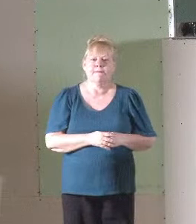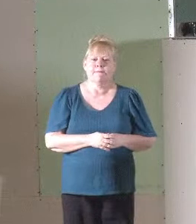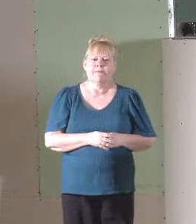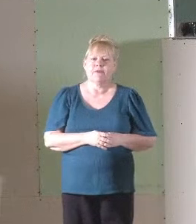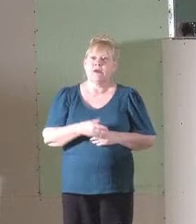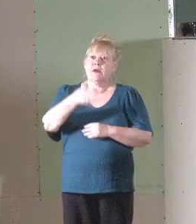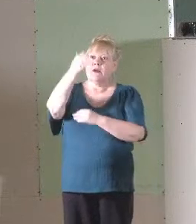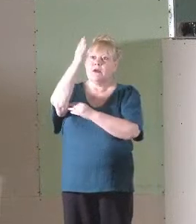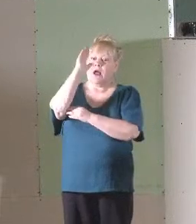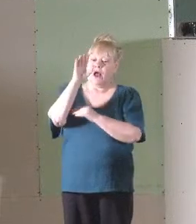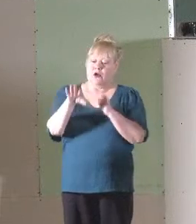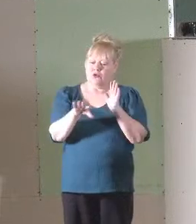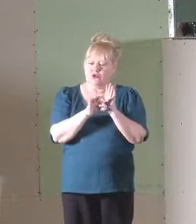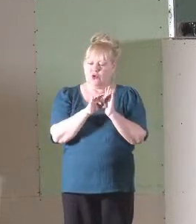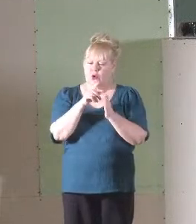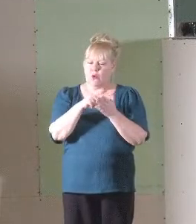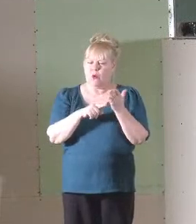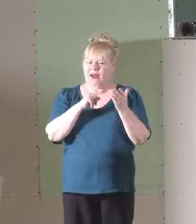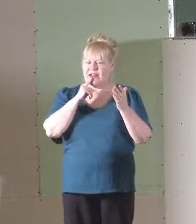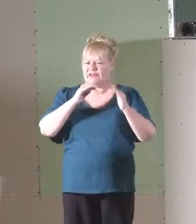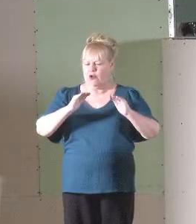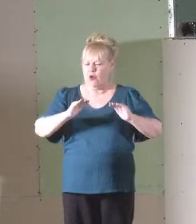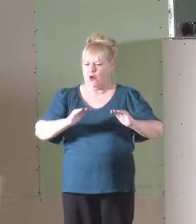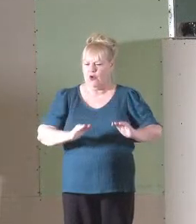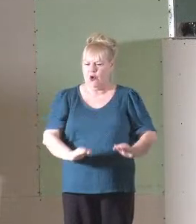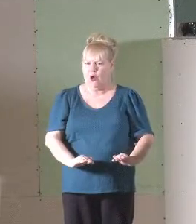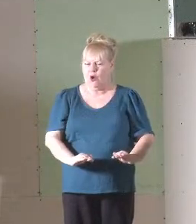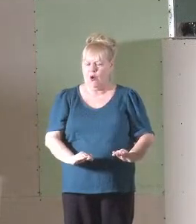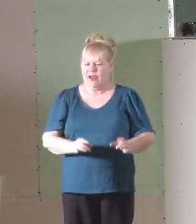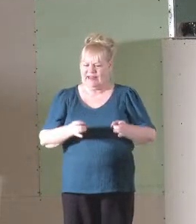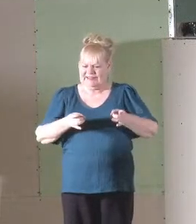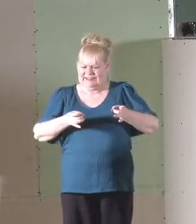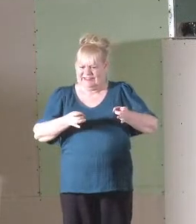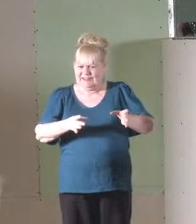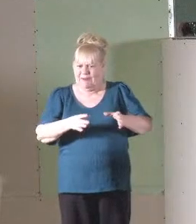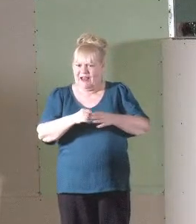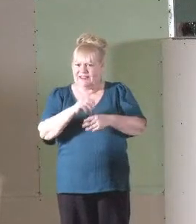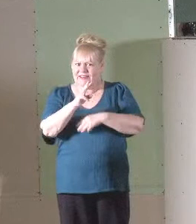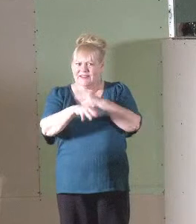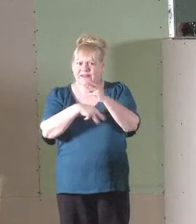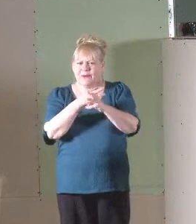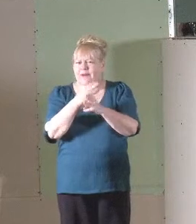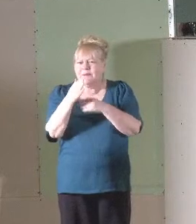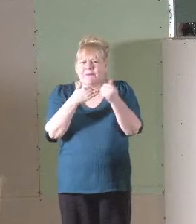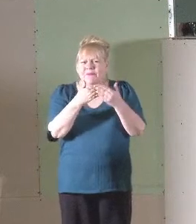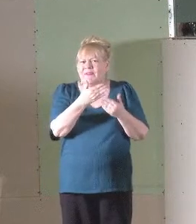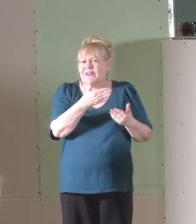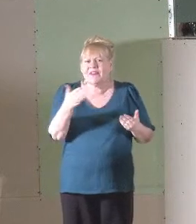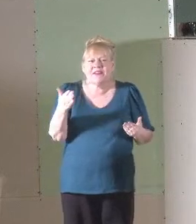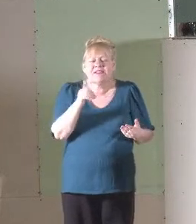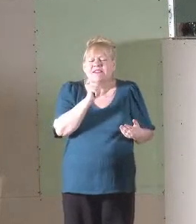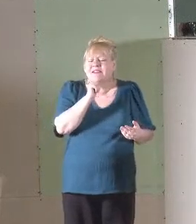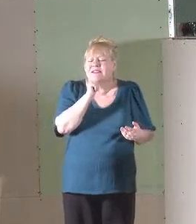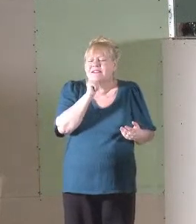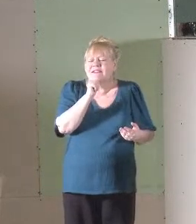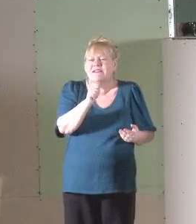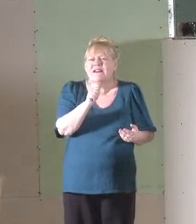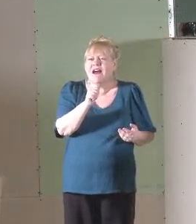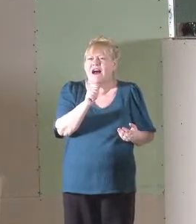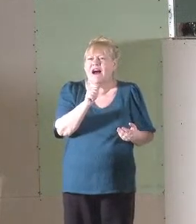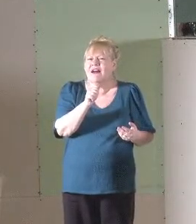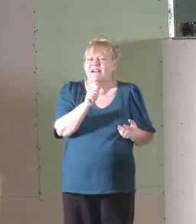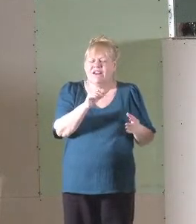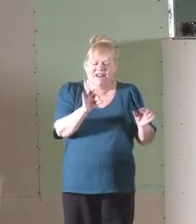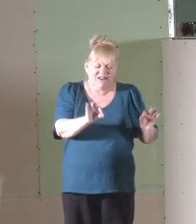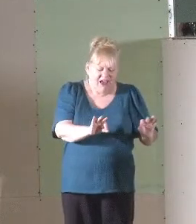God chose what is low and despised in the world, even things that are not, to bring to nothing things